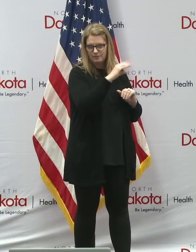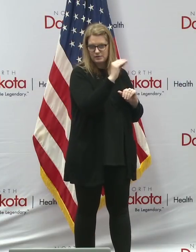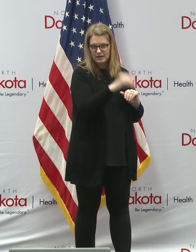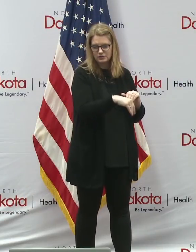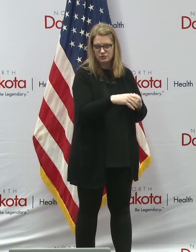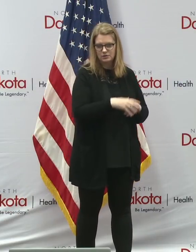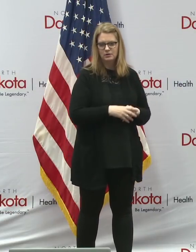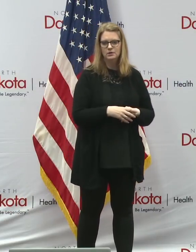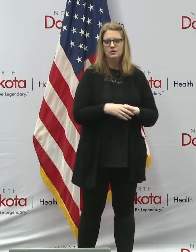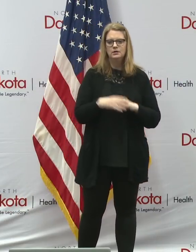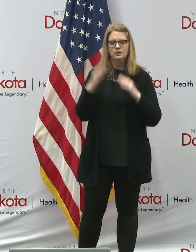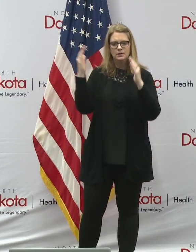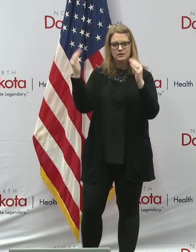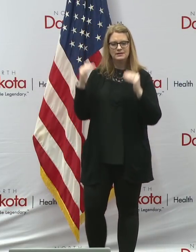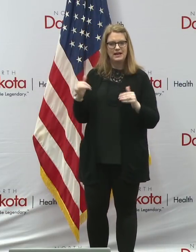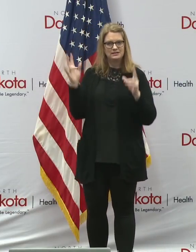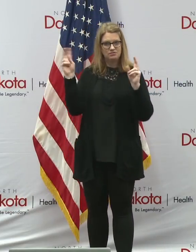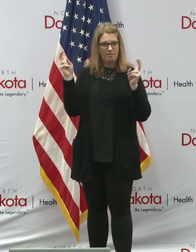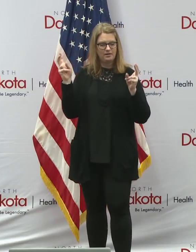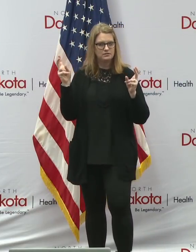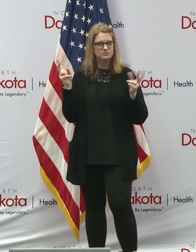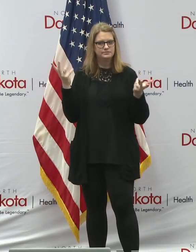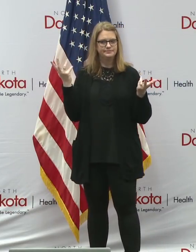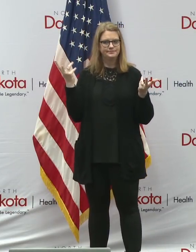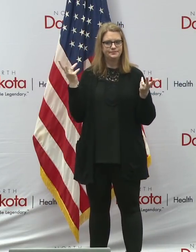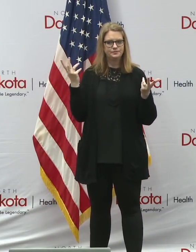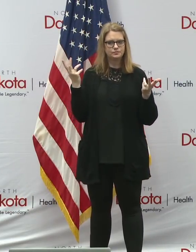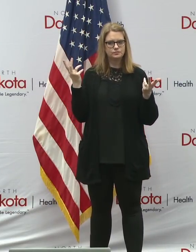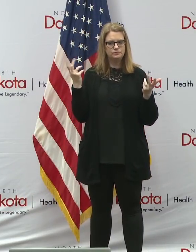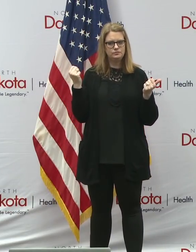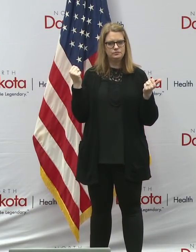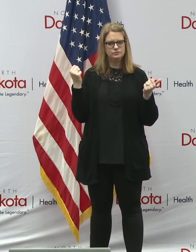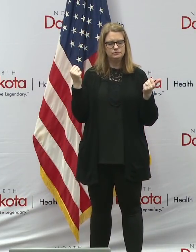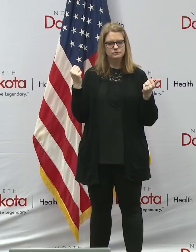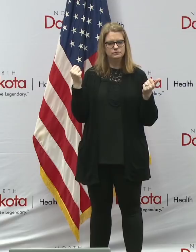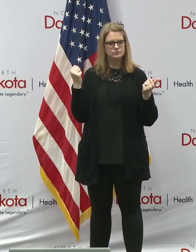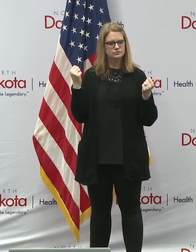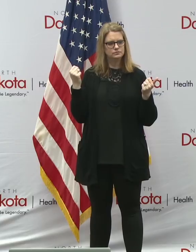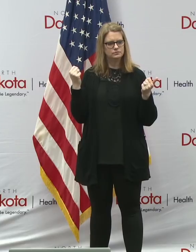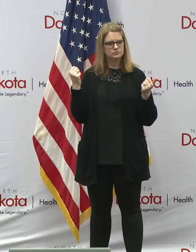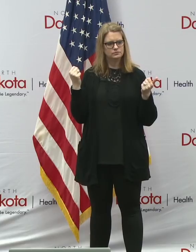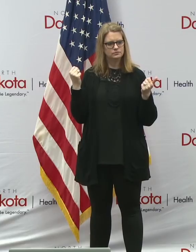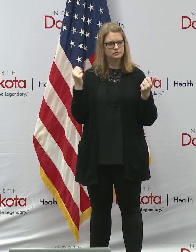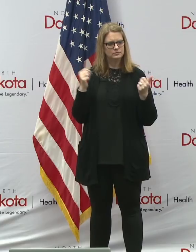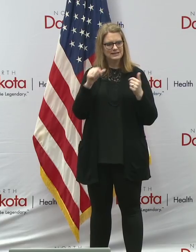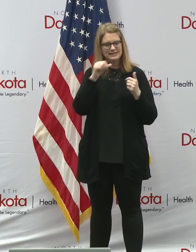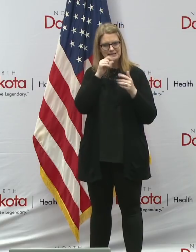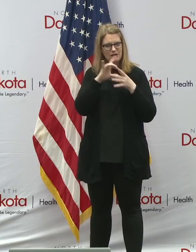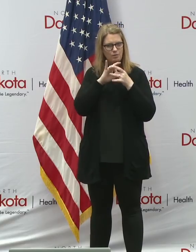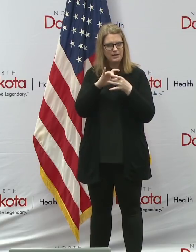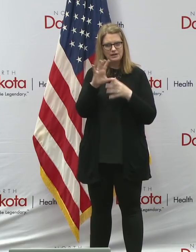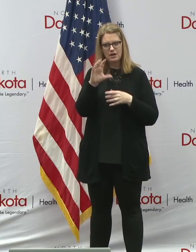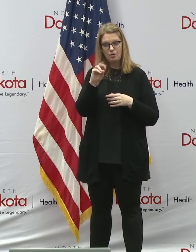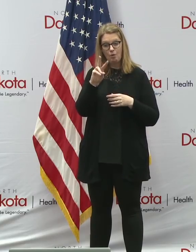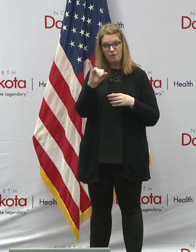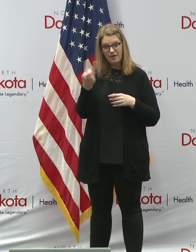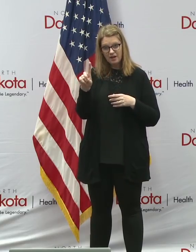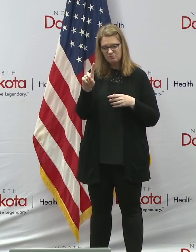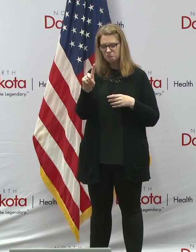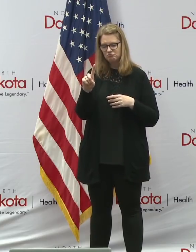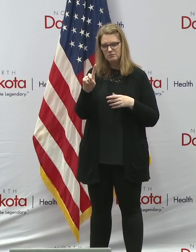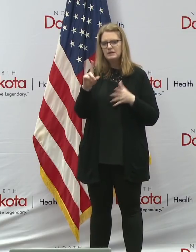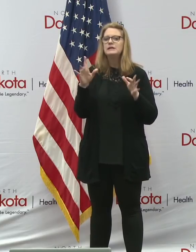The next topic is not related to COVID, but it's an important